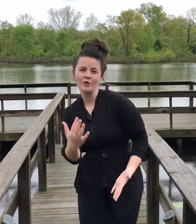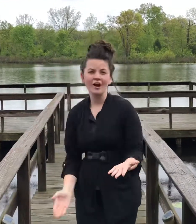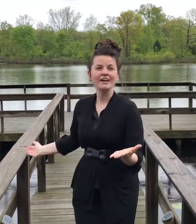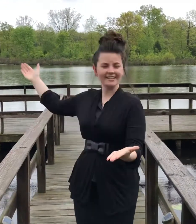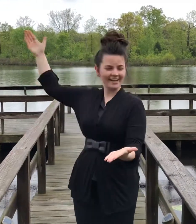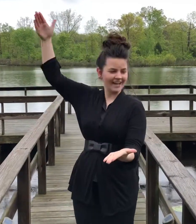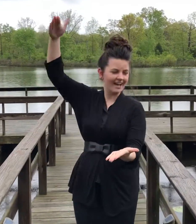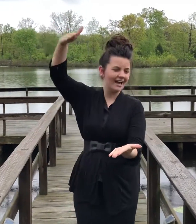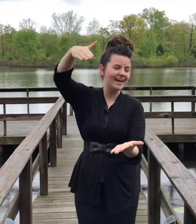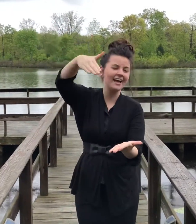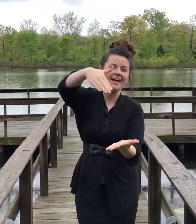again